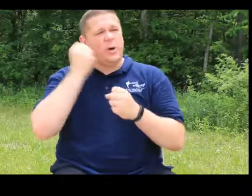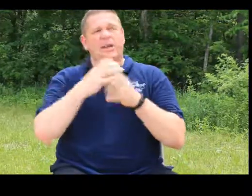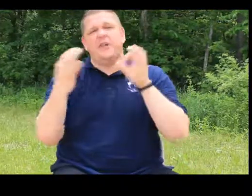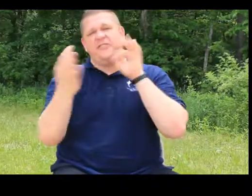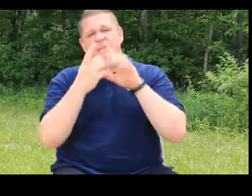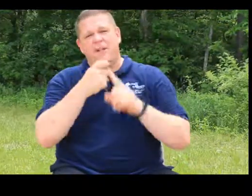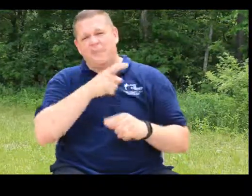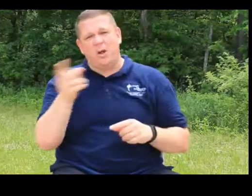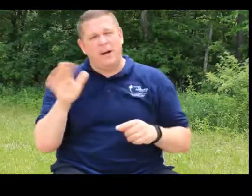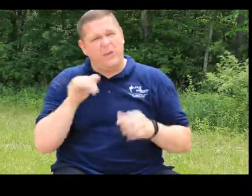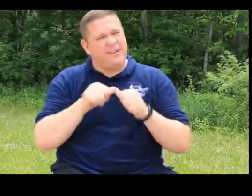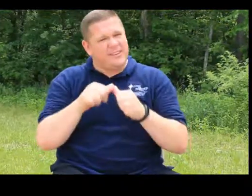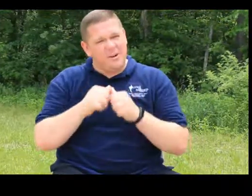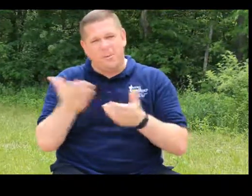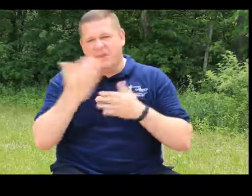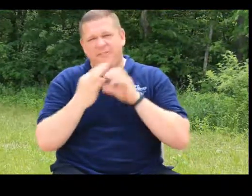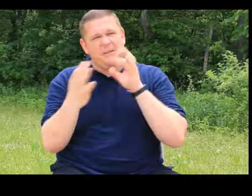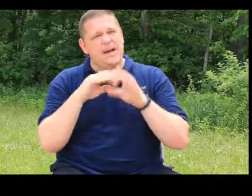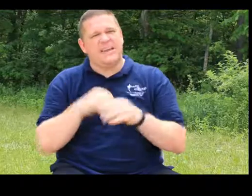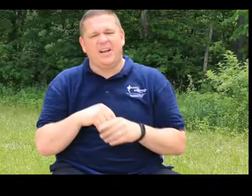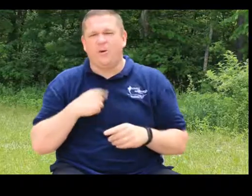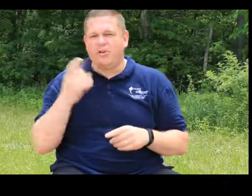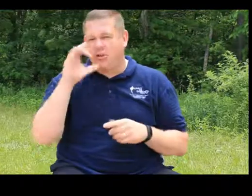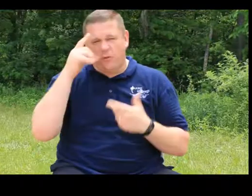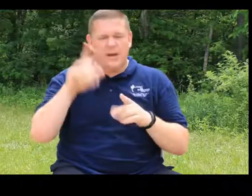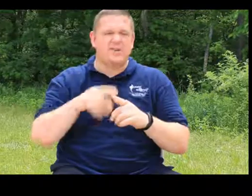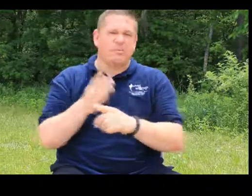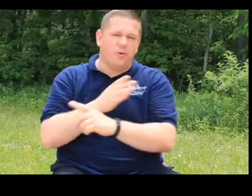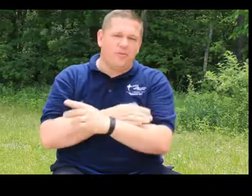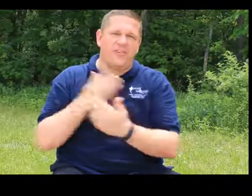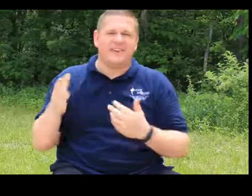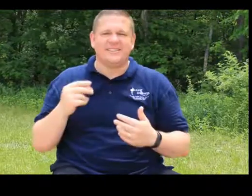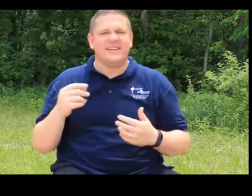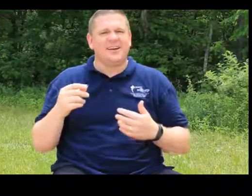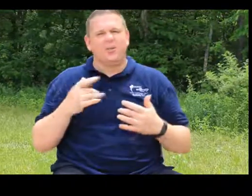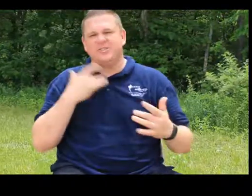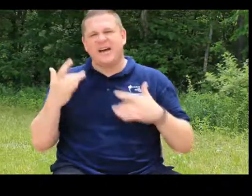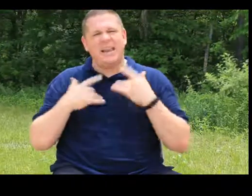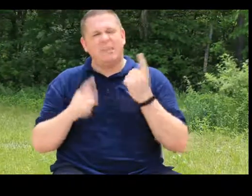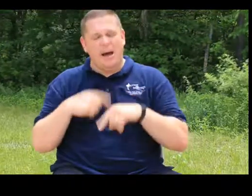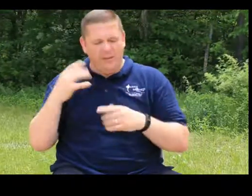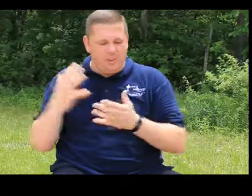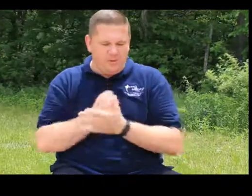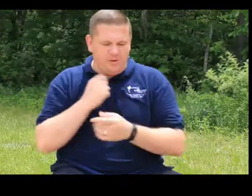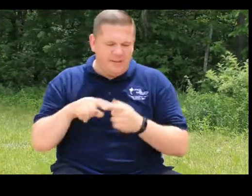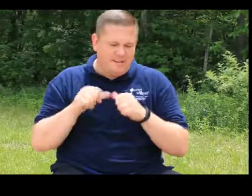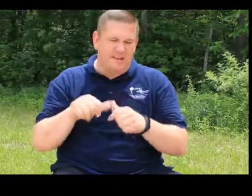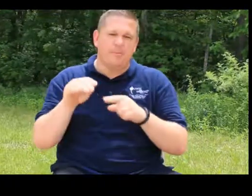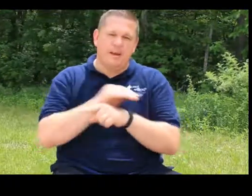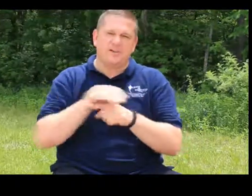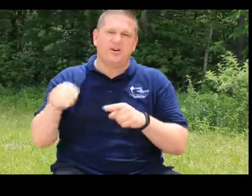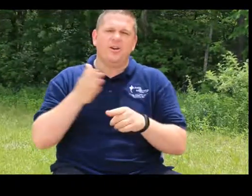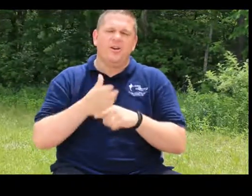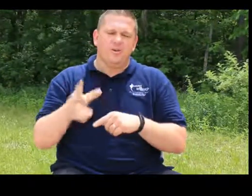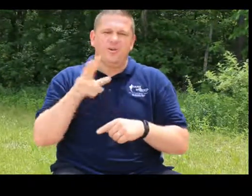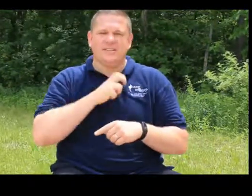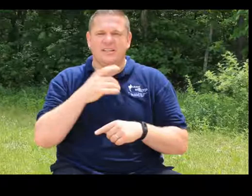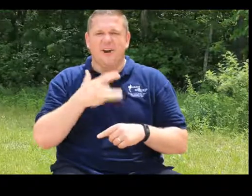know I get a lot of feedback from you all. By the way, continue to bring that feedback in. We're always looking for ways to improve things, and we're excited about the opportunity to continue to minister through the listening heart